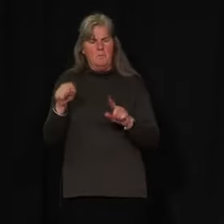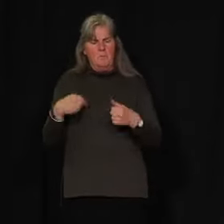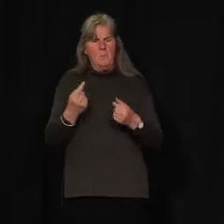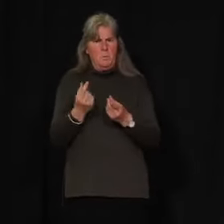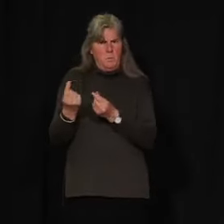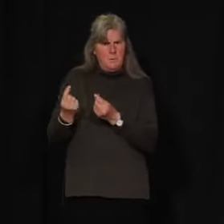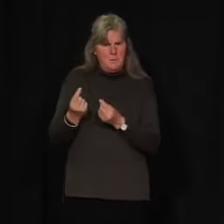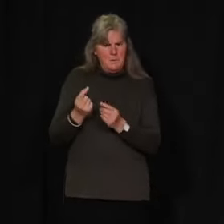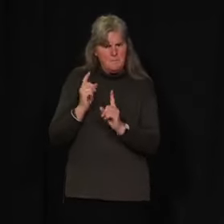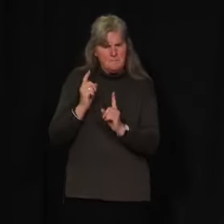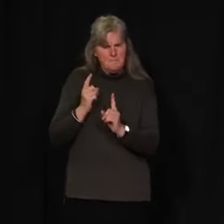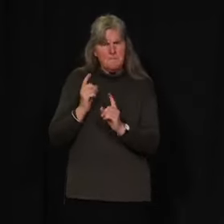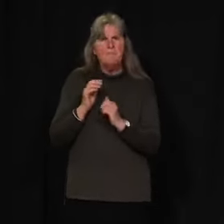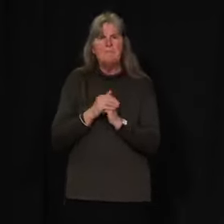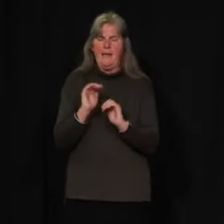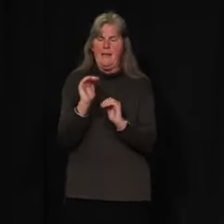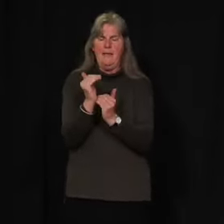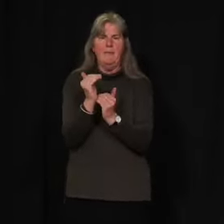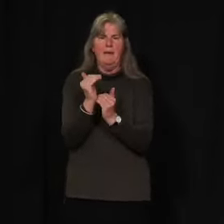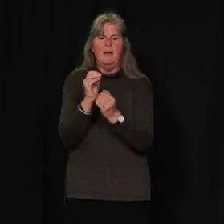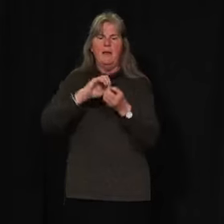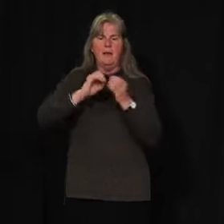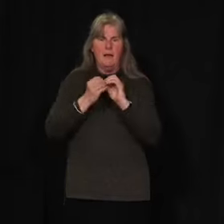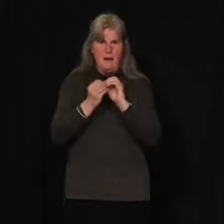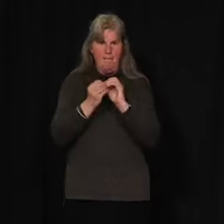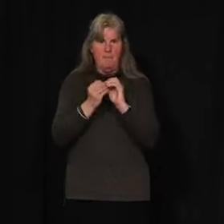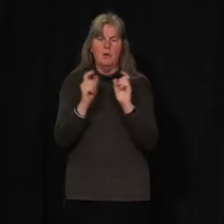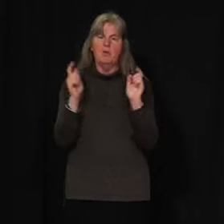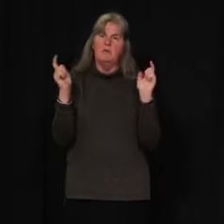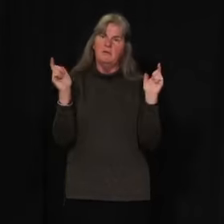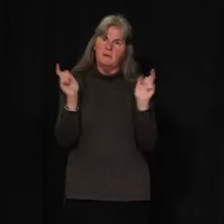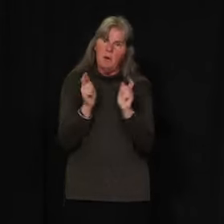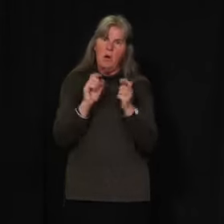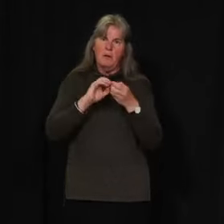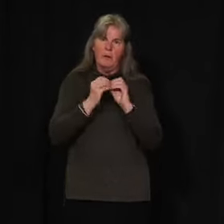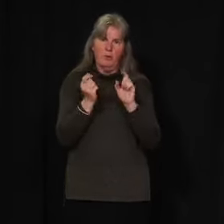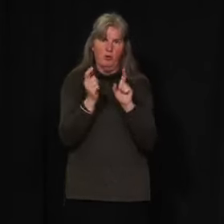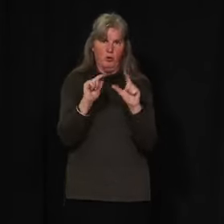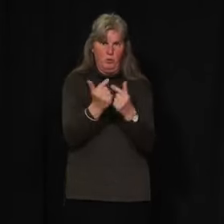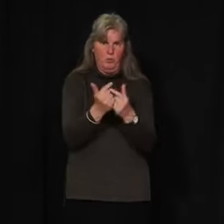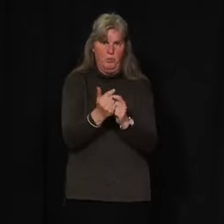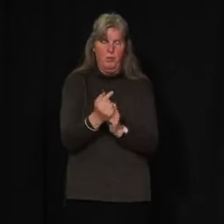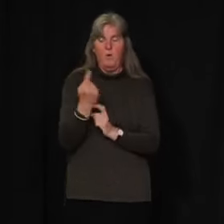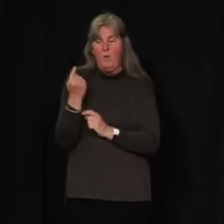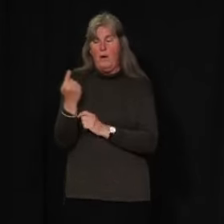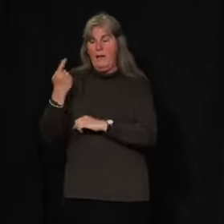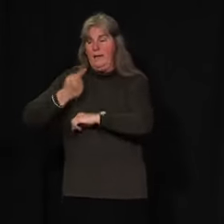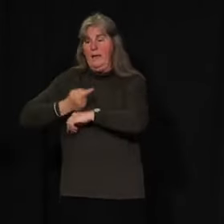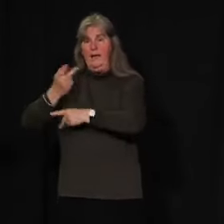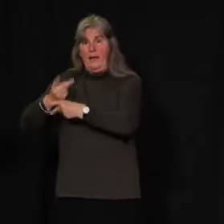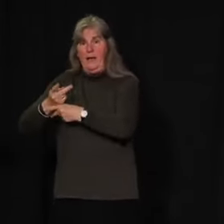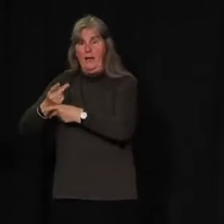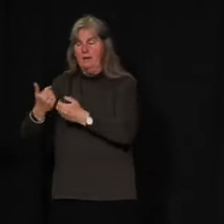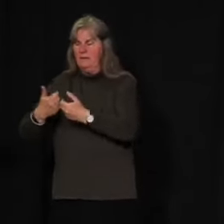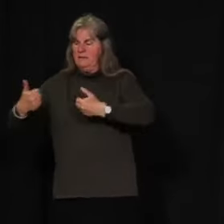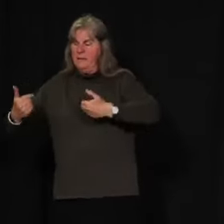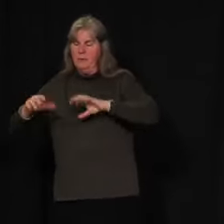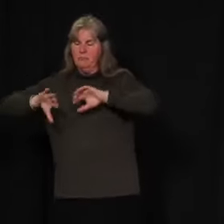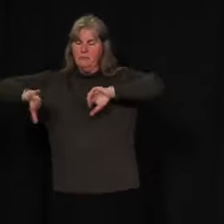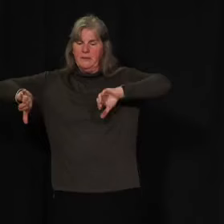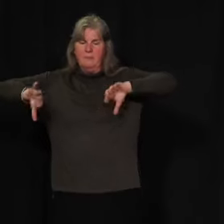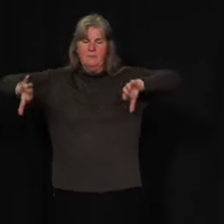to limit children to smaller groups with one day care attendant at a time. So